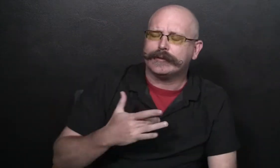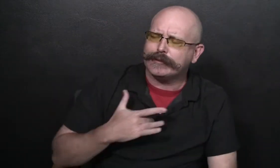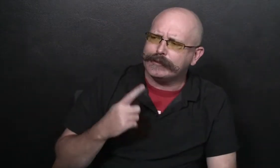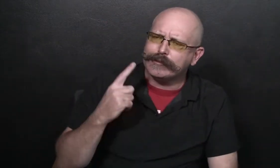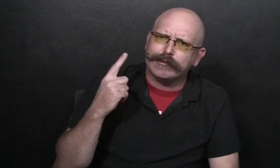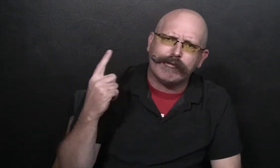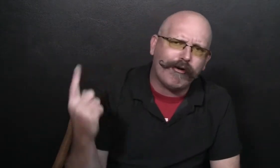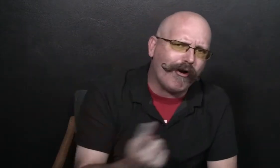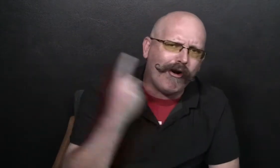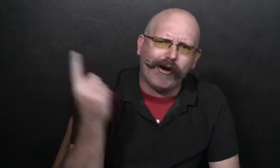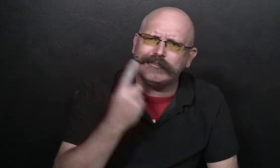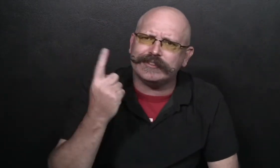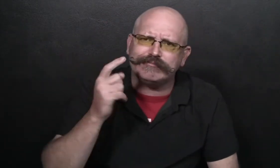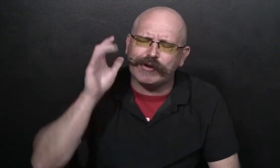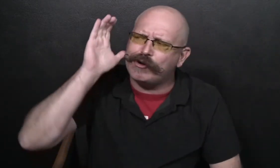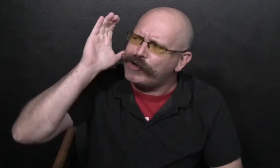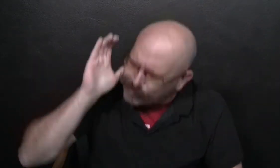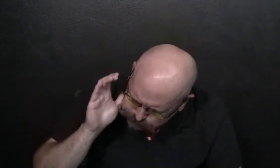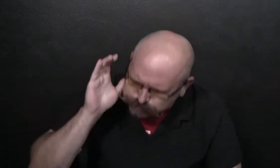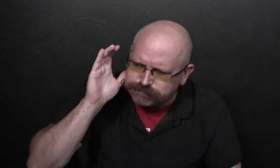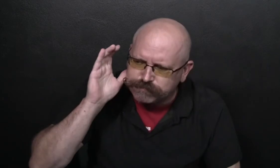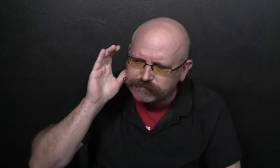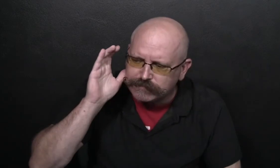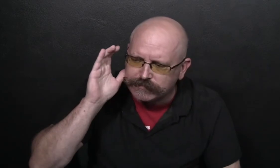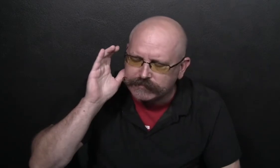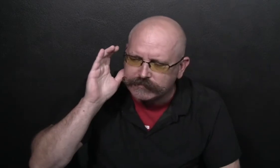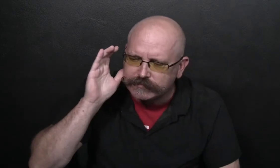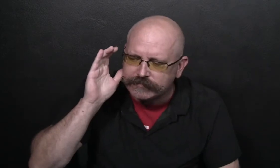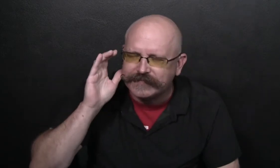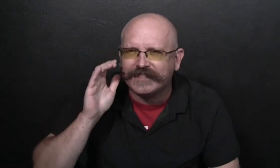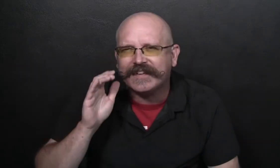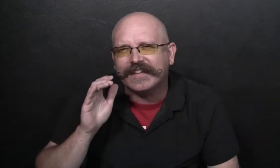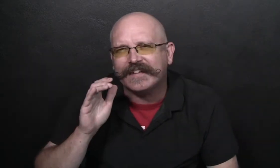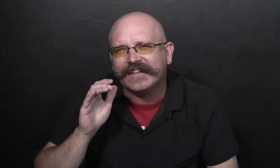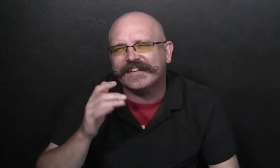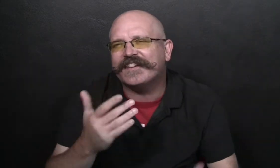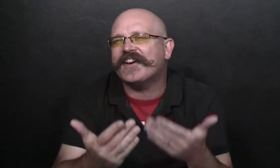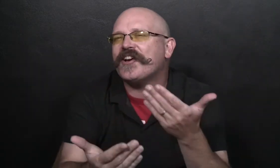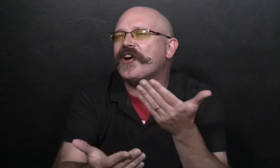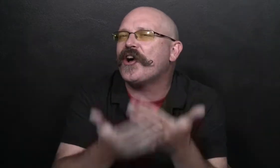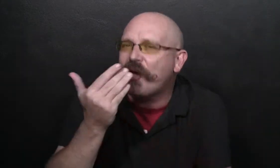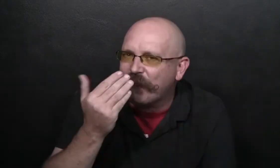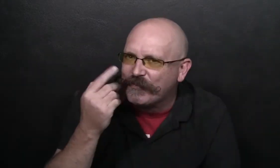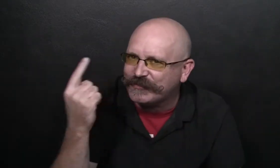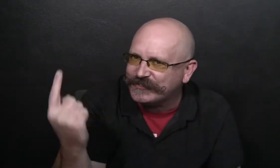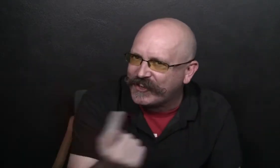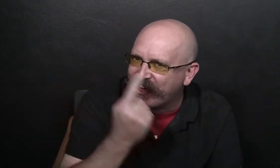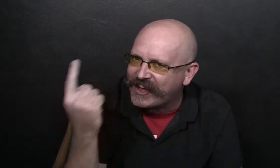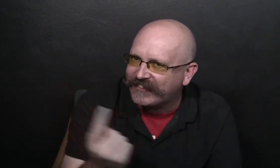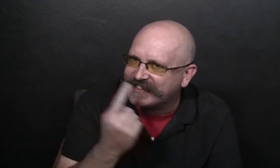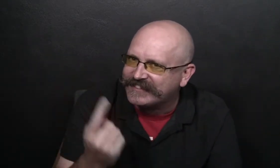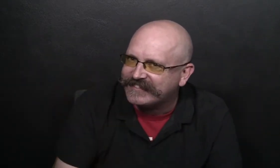And they always listen when it's time to stop. Well, almost always.